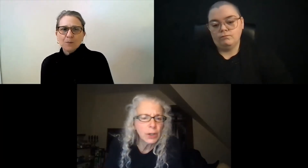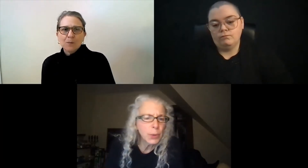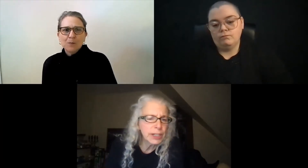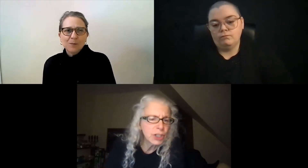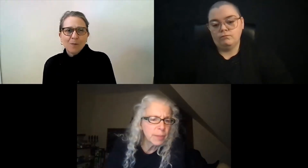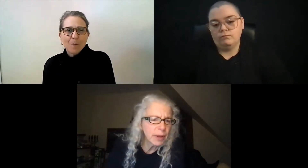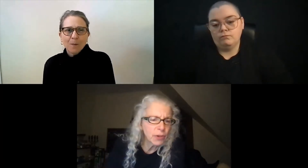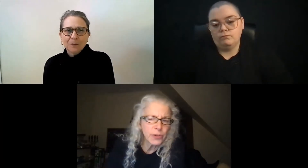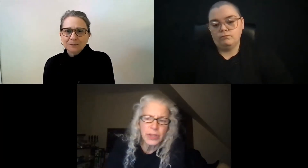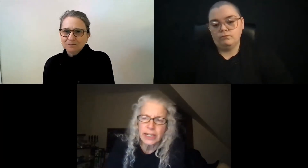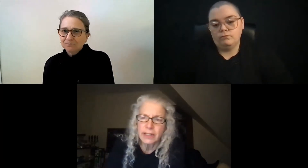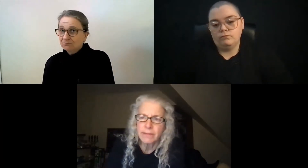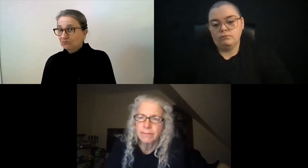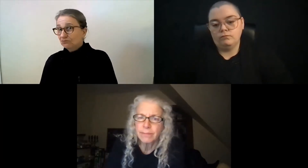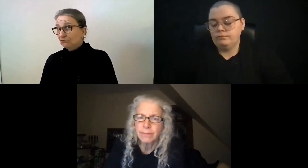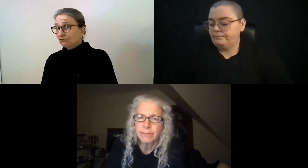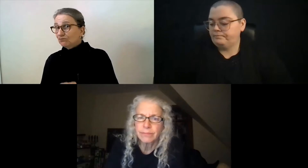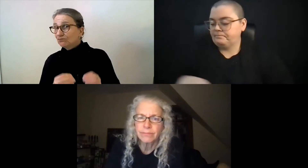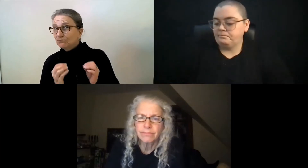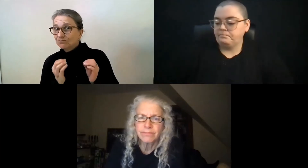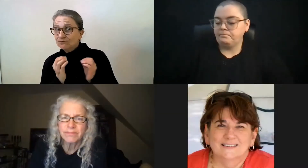Any questions about those things?